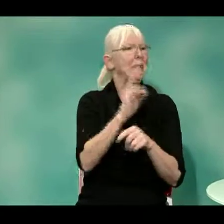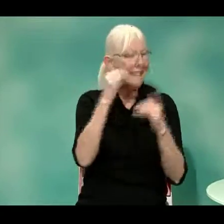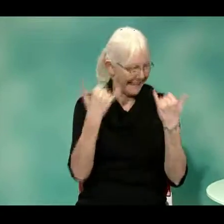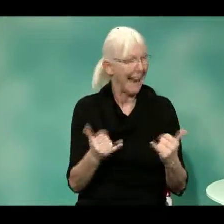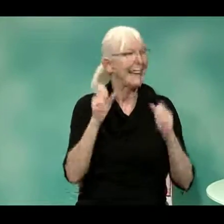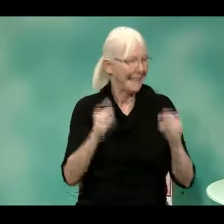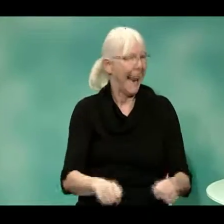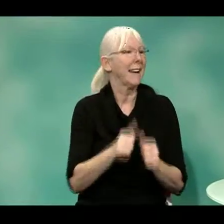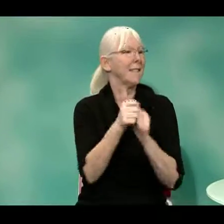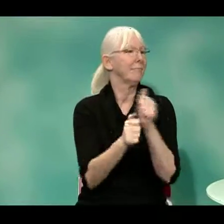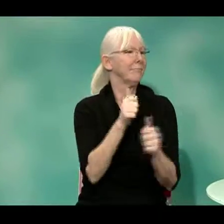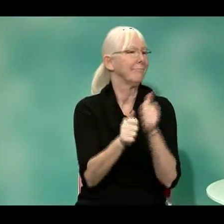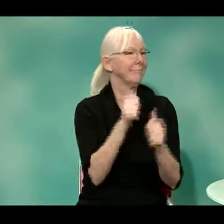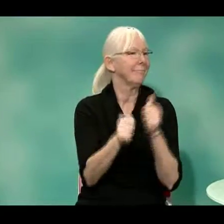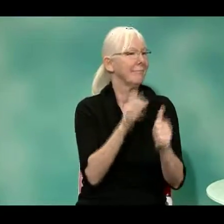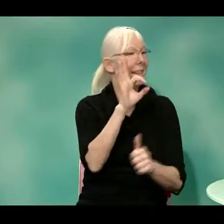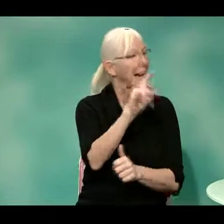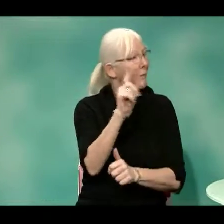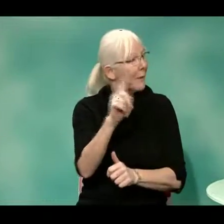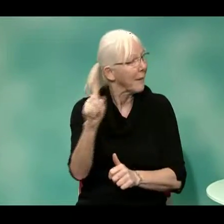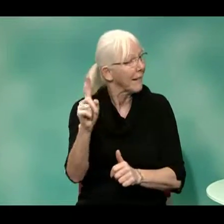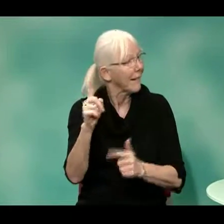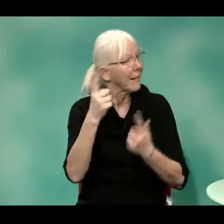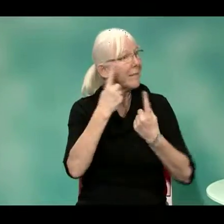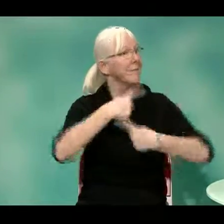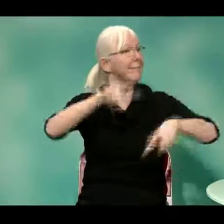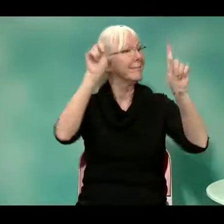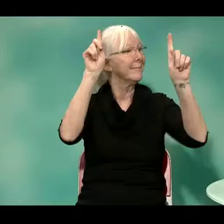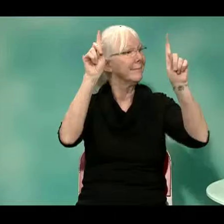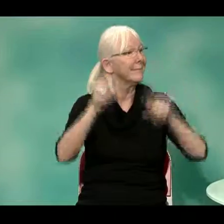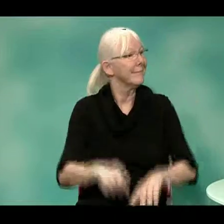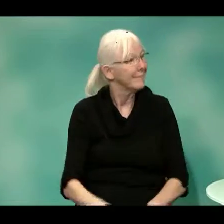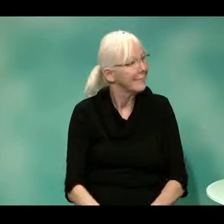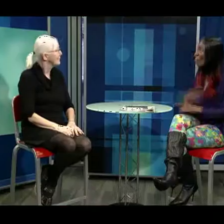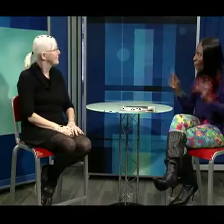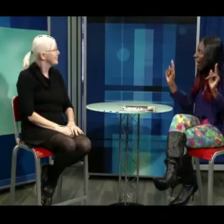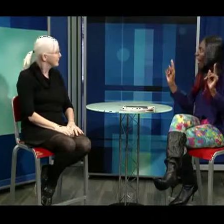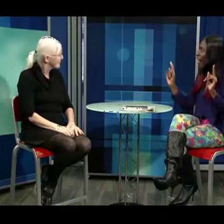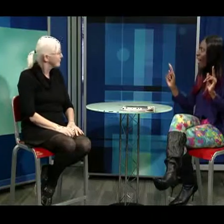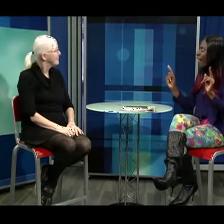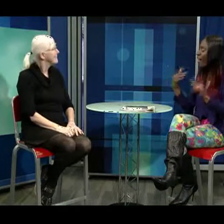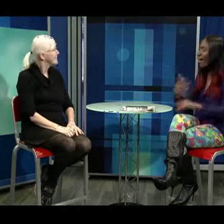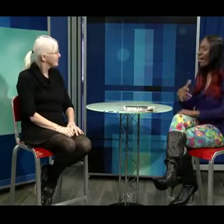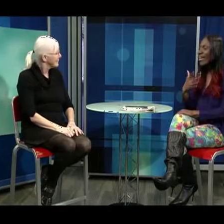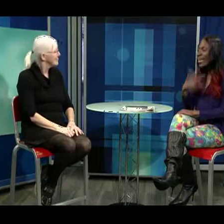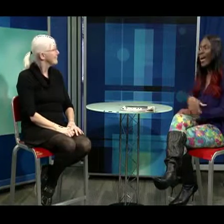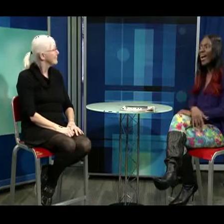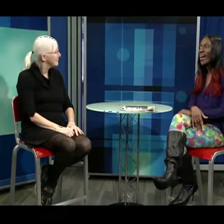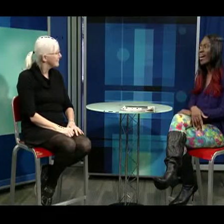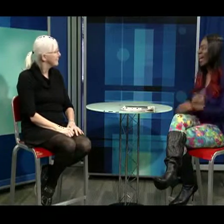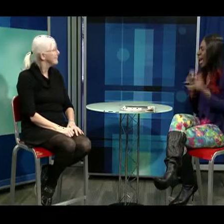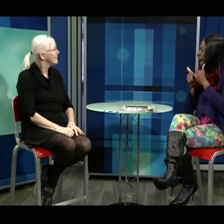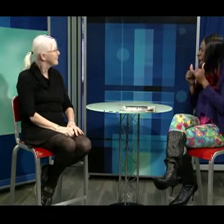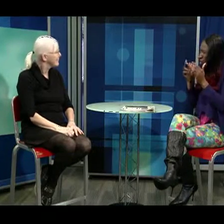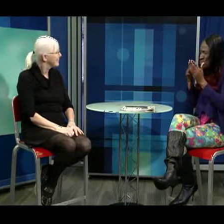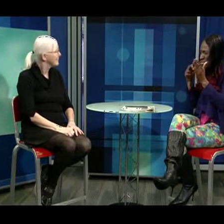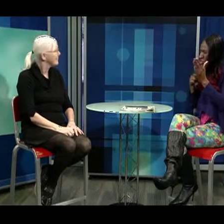Individuals that need to get in touch with e-comm, they can now text and communicate with those operators. Finally. Oh, that's great.